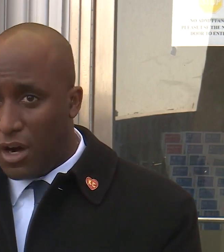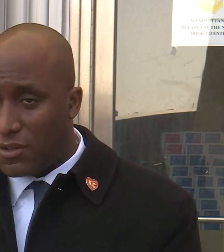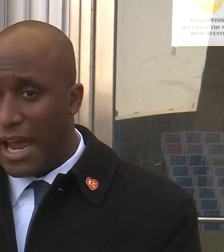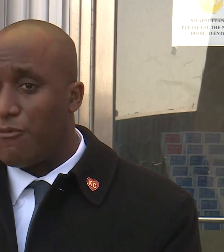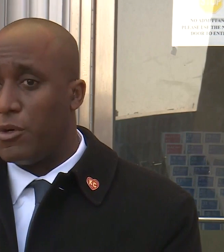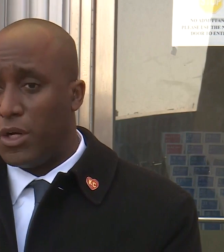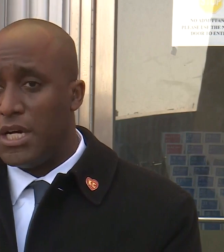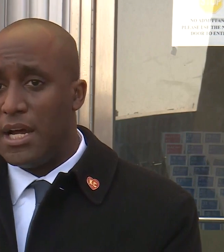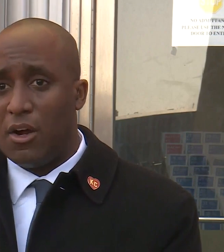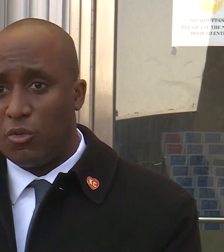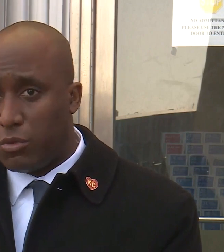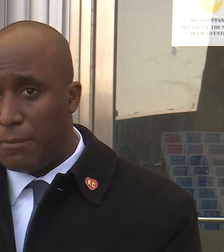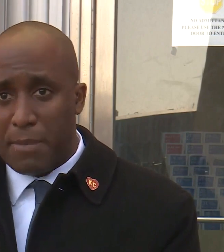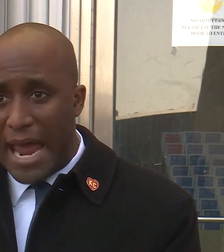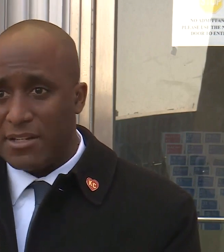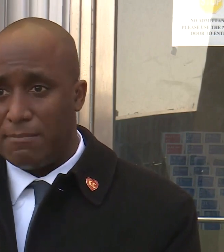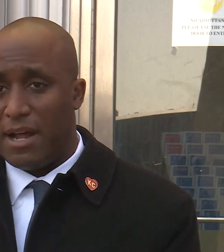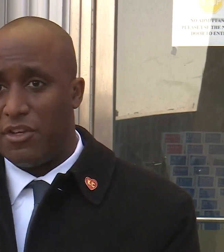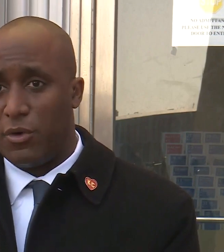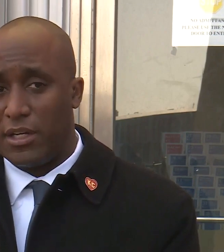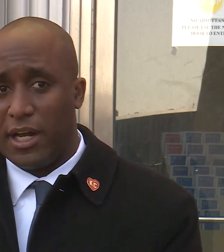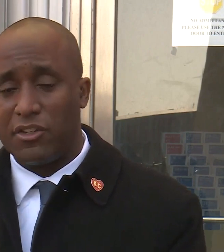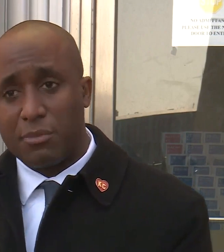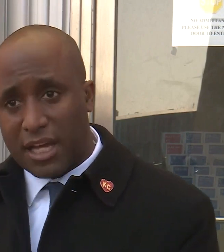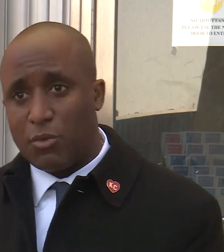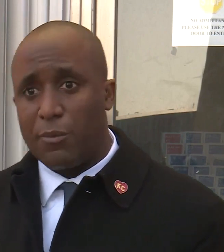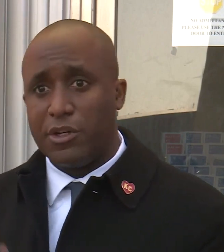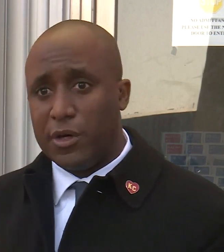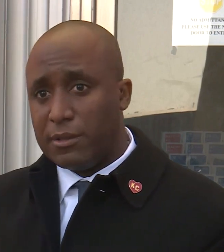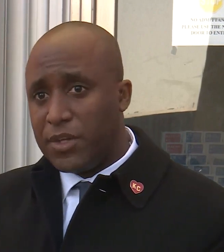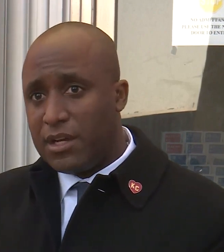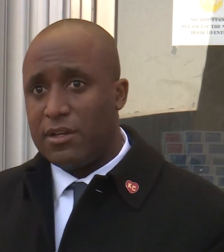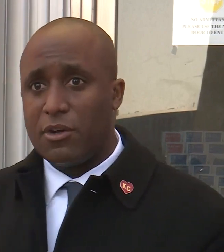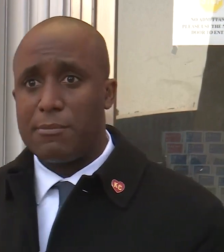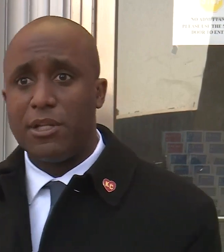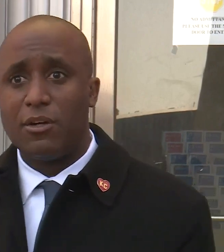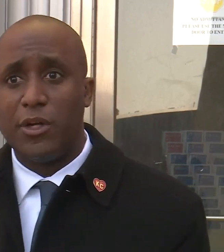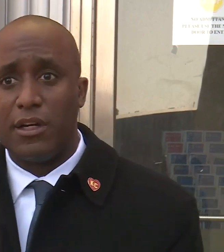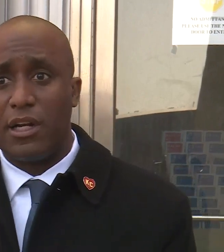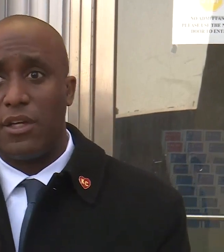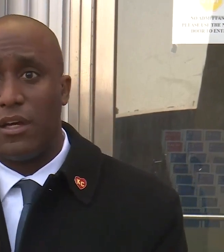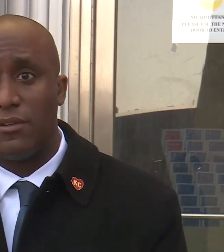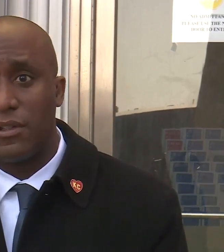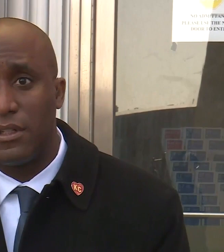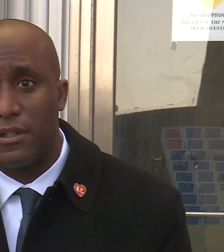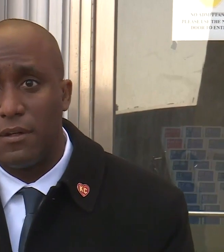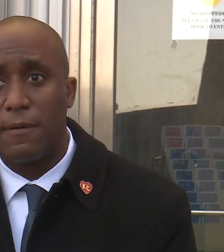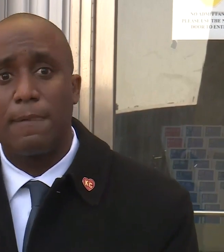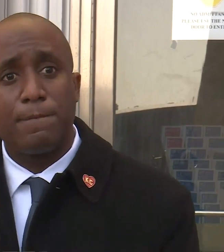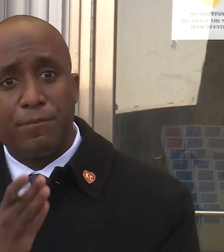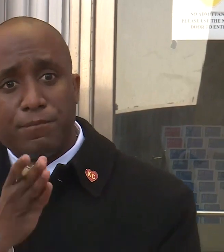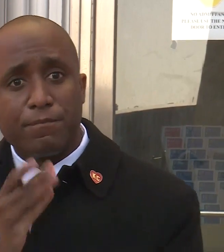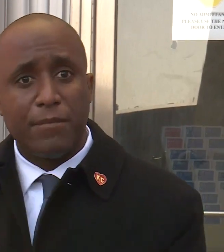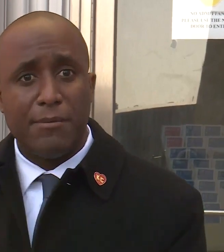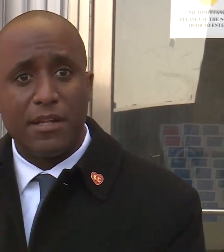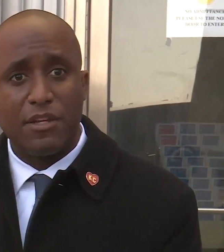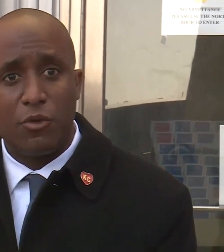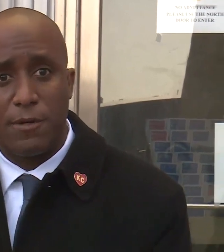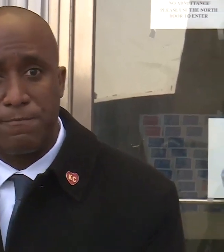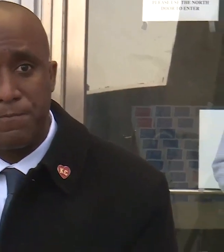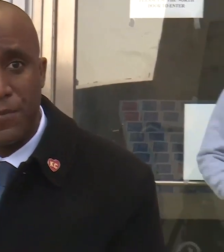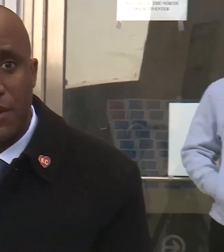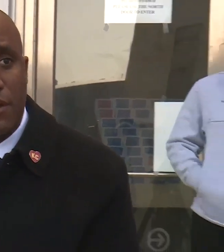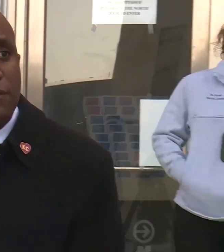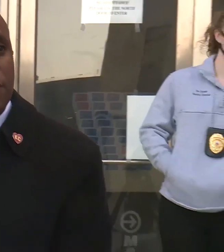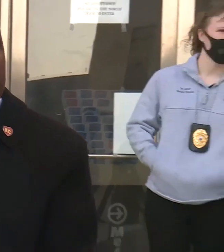schools. We talk to everyone who's impacted by these regulations, but that's why we're doing it. Sorry to be long-winded. Anything else? Ma'am, anything